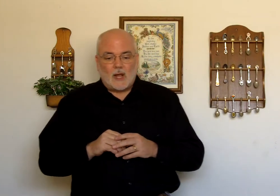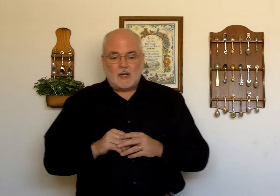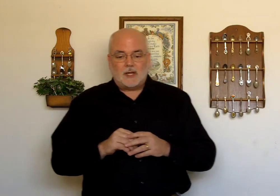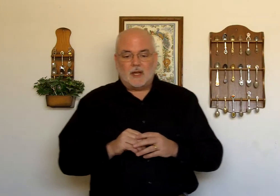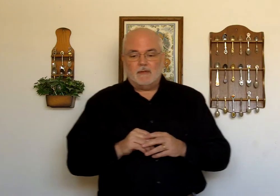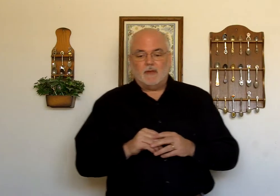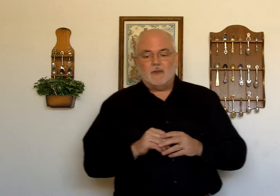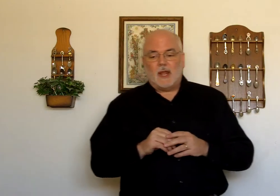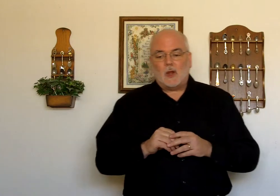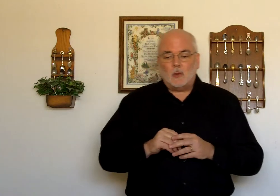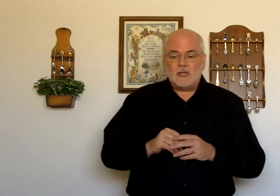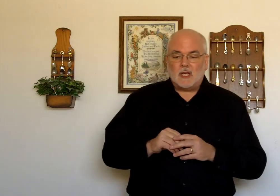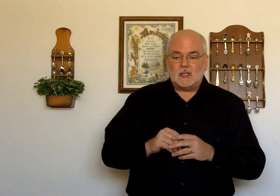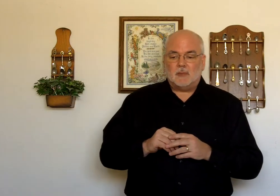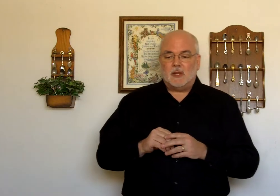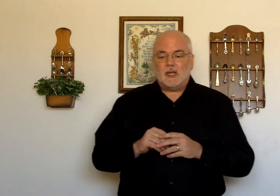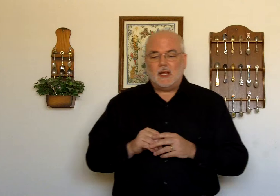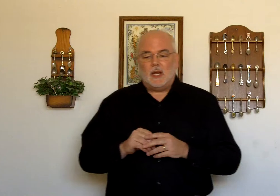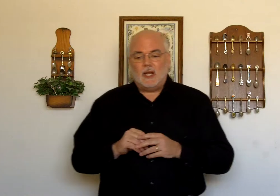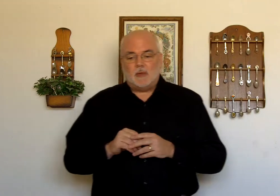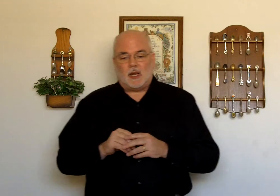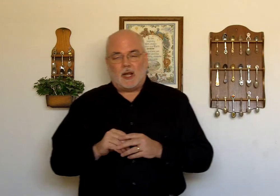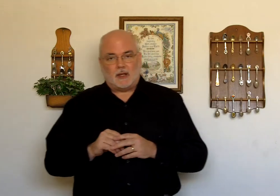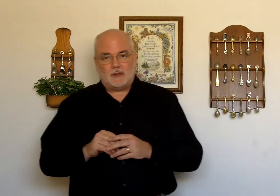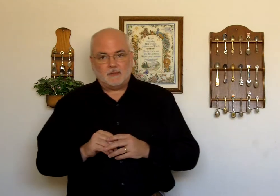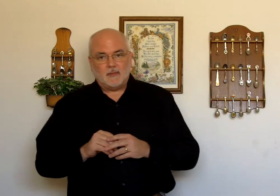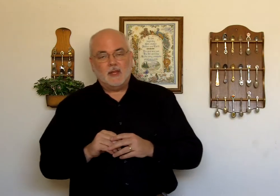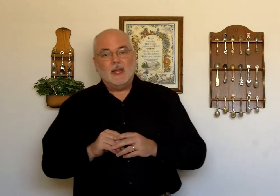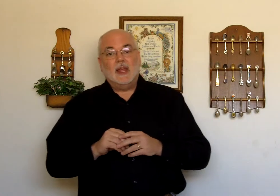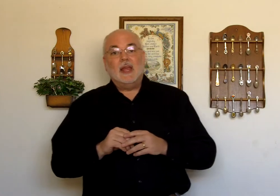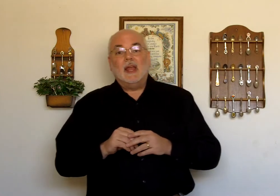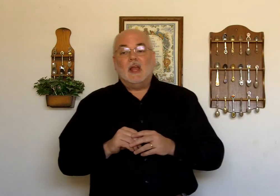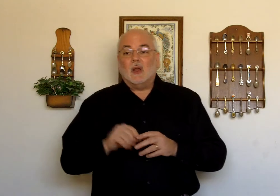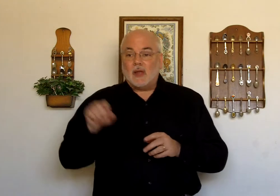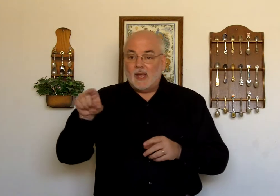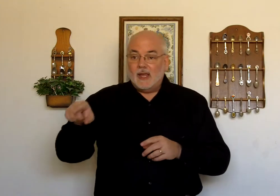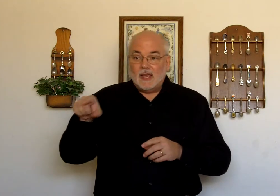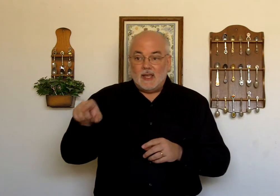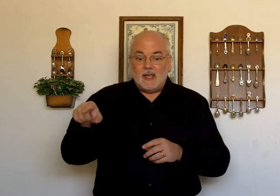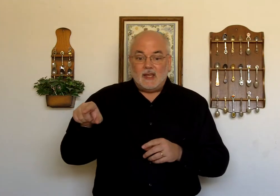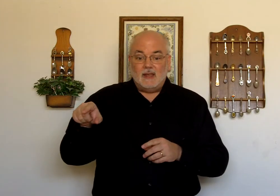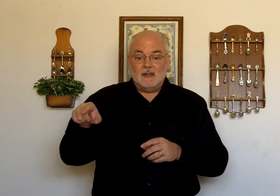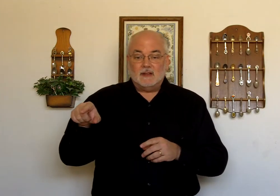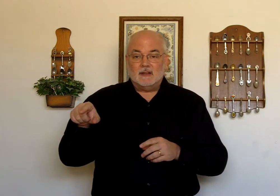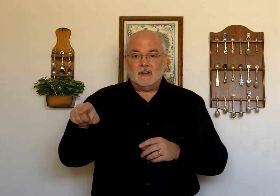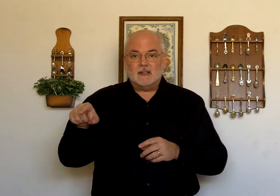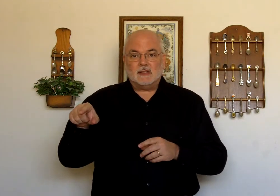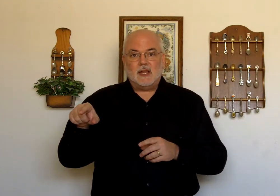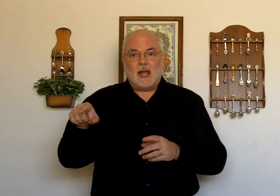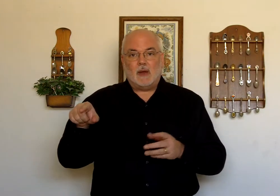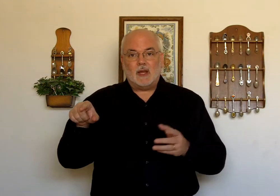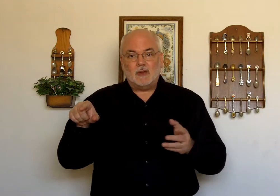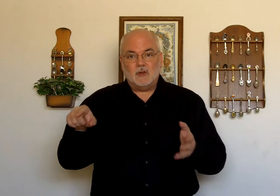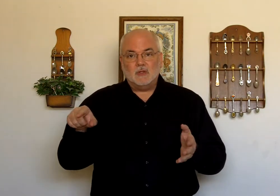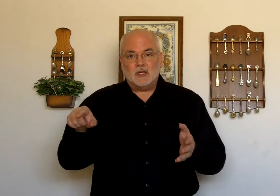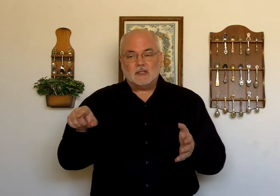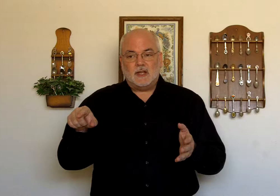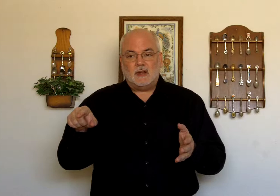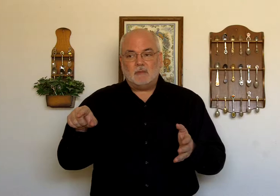relative of Naomi's husband, Elimelech. Okay? He... See how I can use this now?